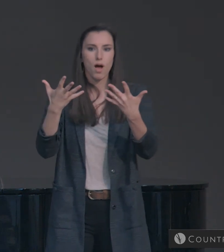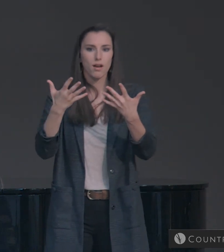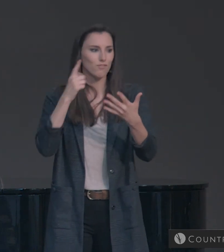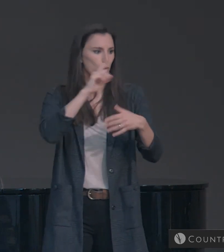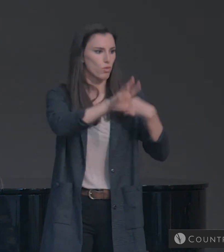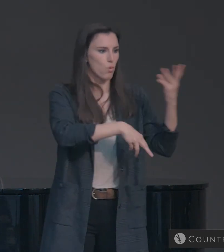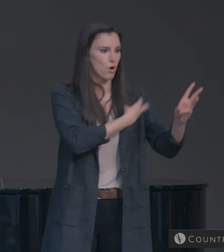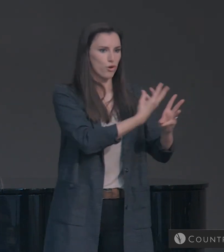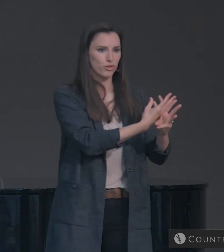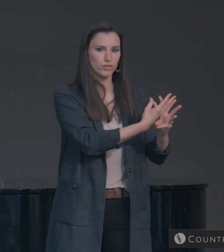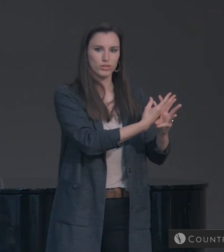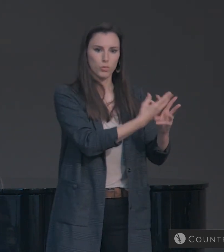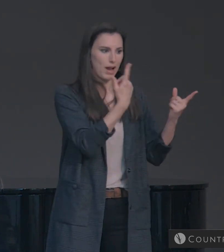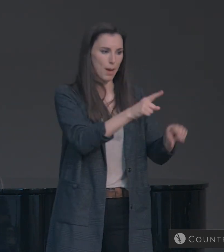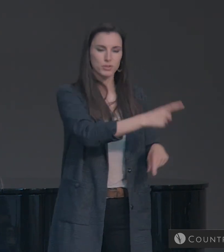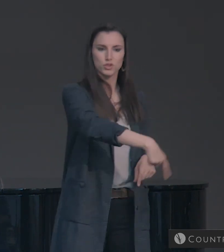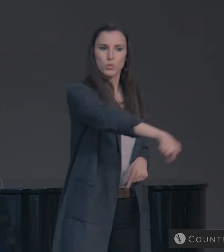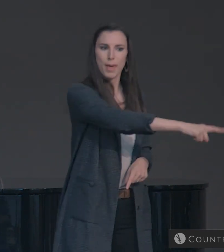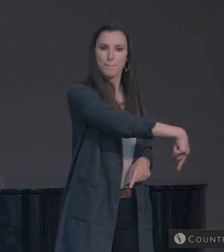world.